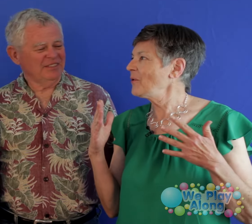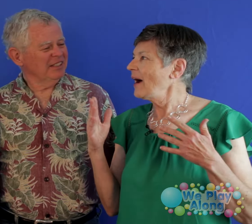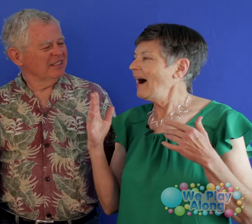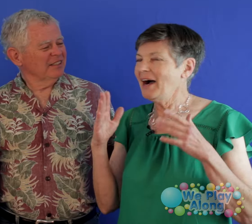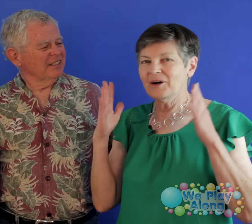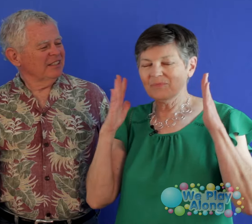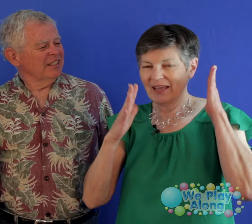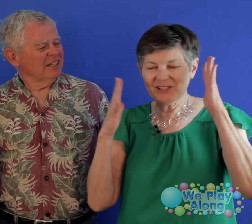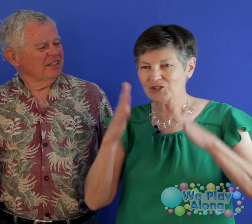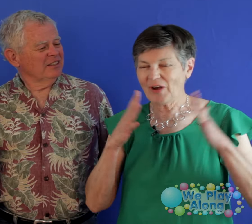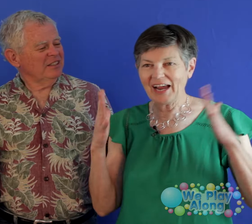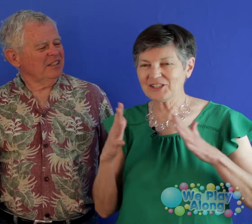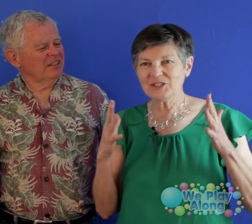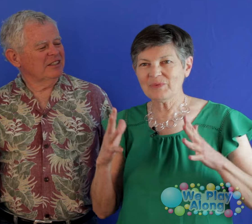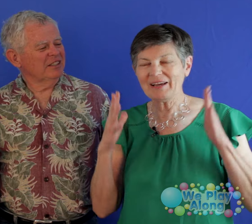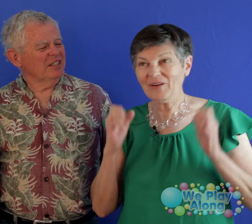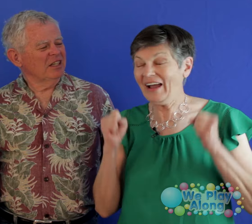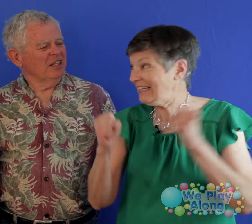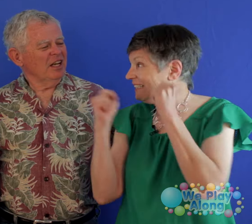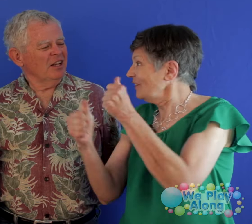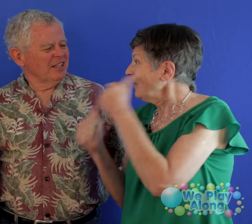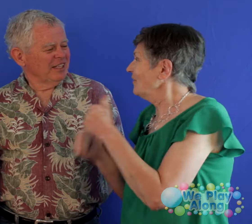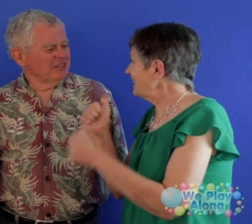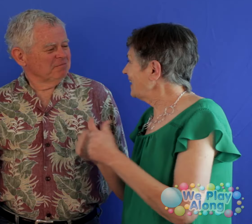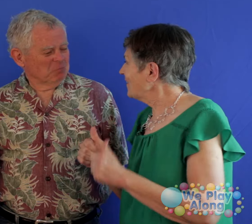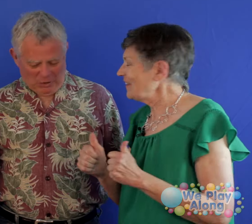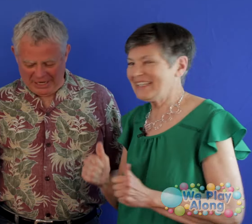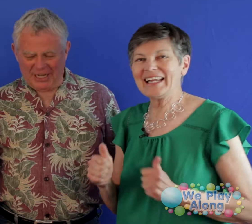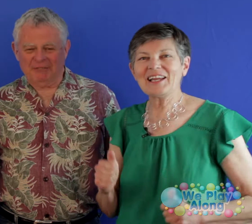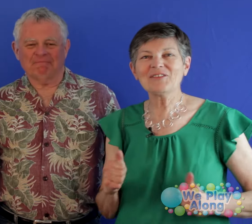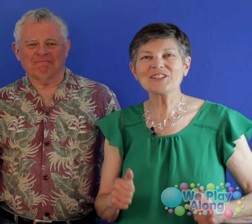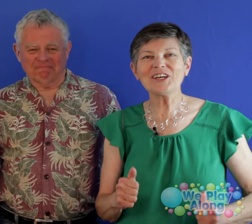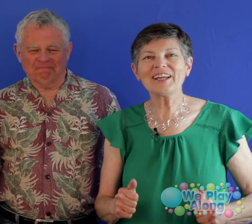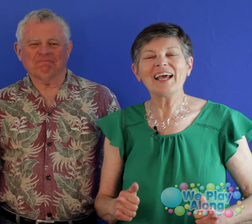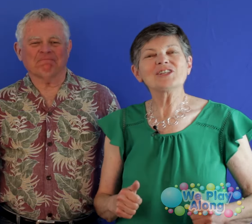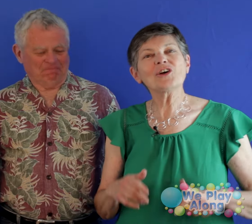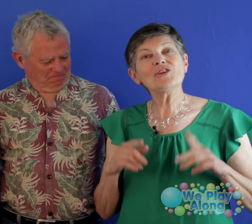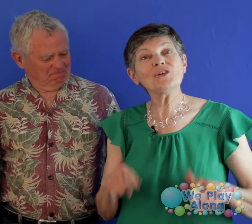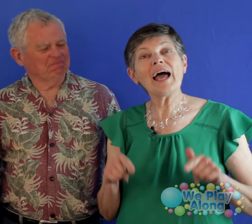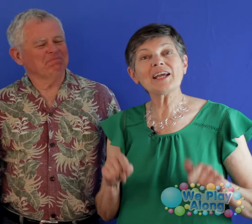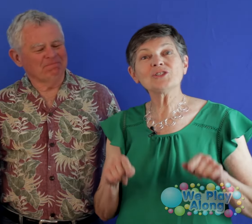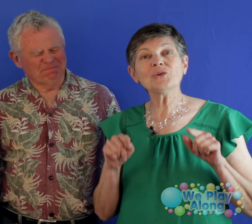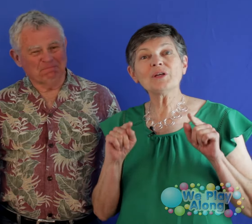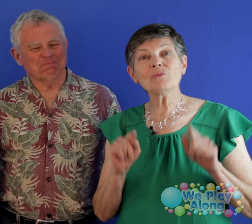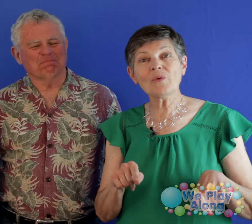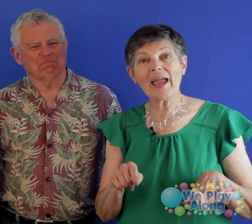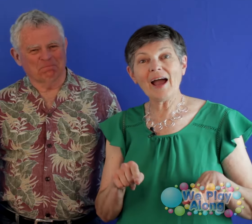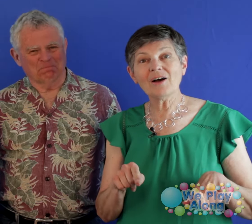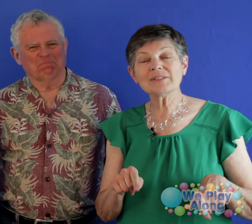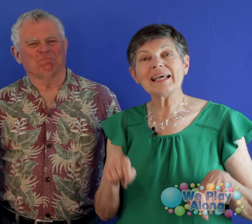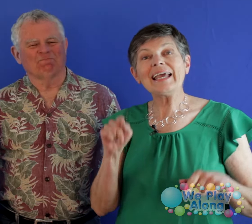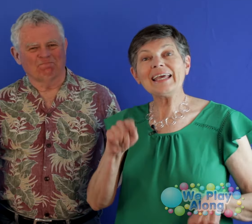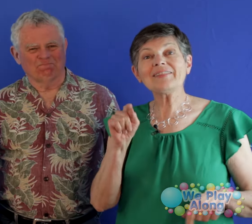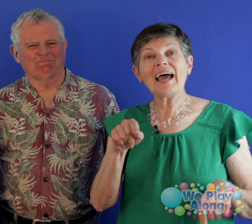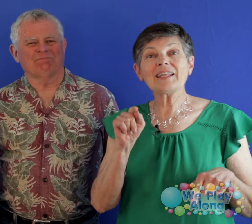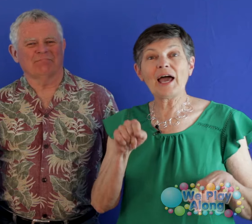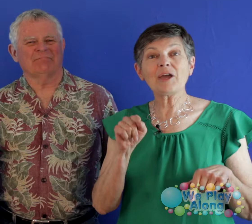and distractions but we we did it and it was good so if you like doing rounds hit that like